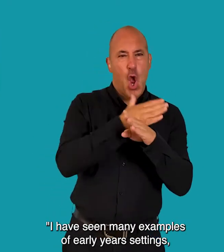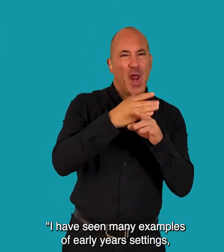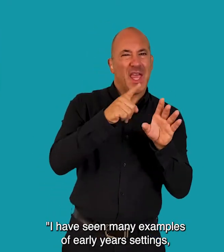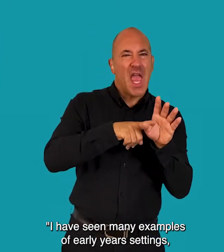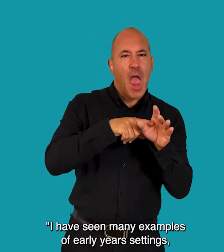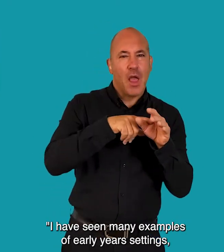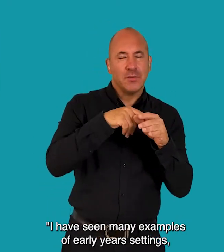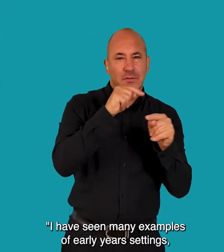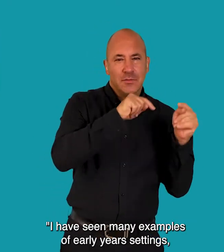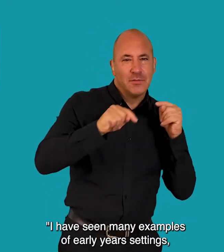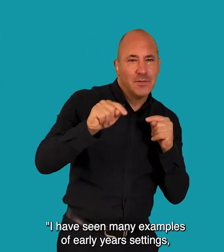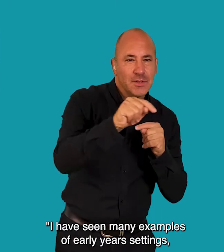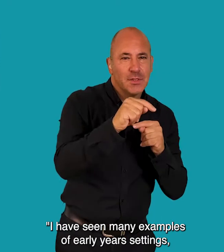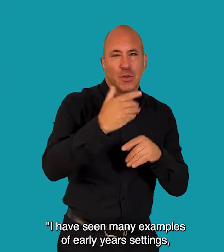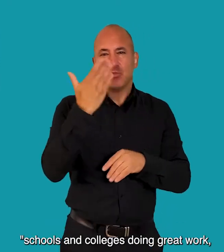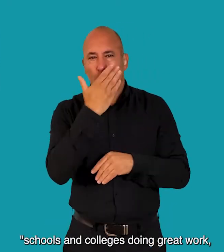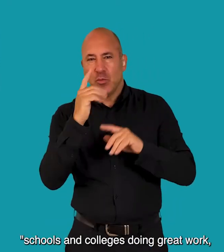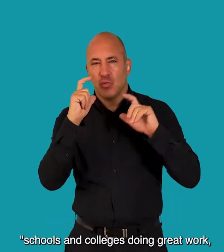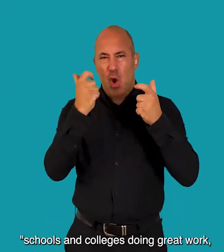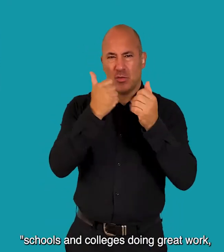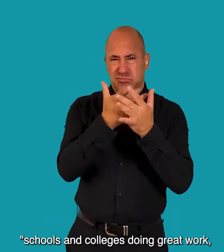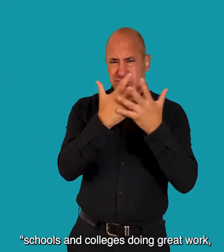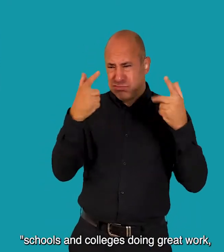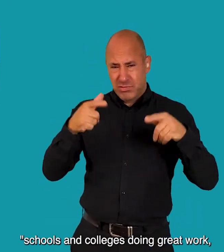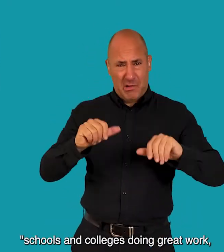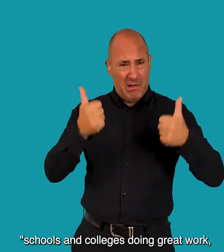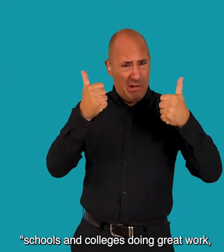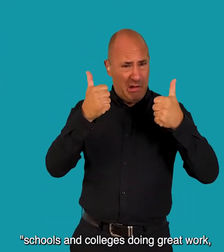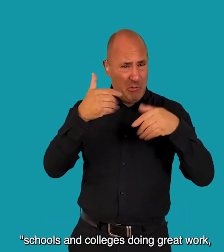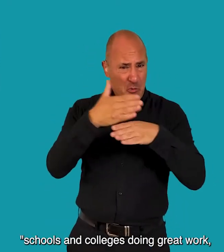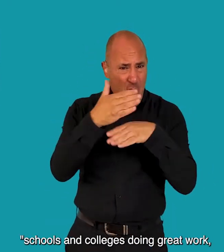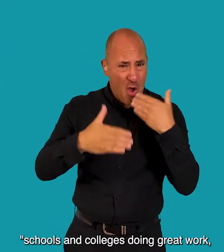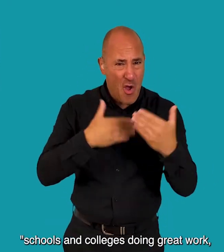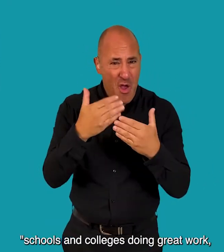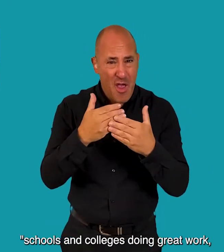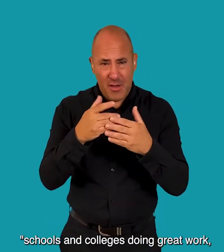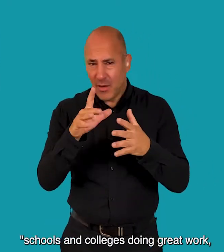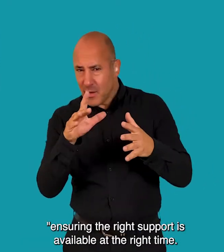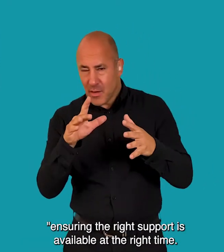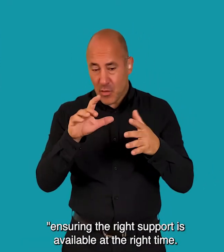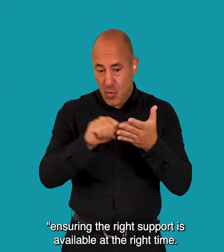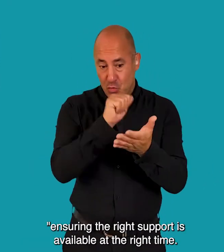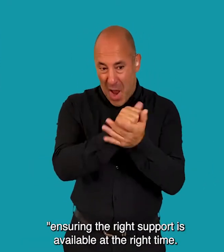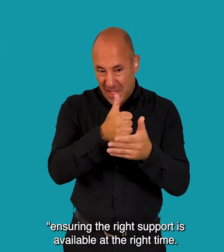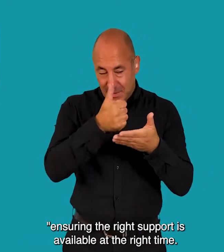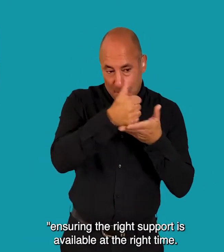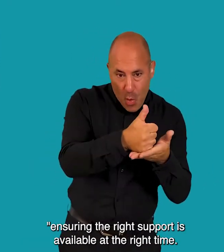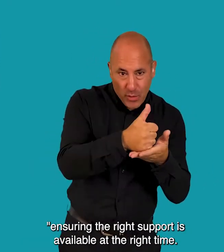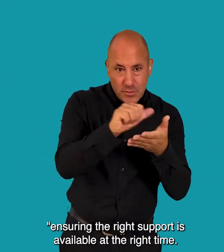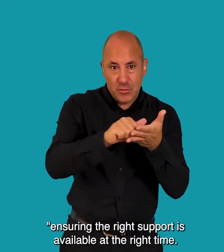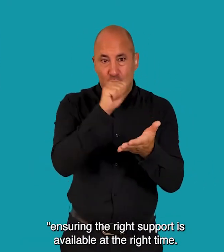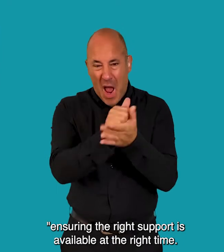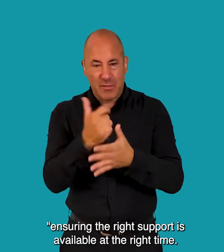examples of early years settings, schools and colleges doing great work Ensuring the right support is available